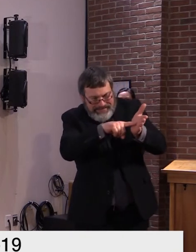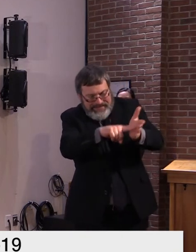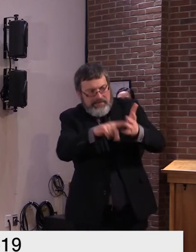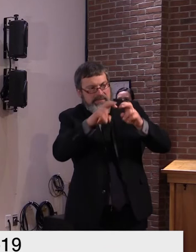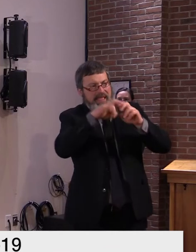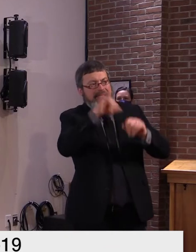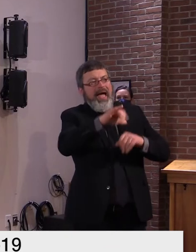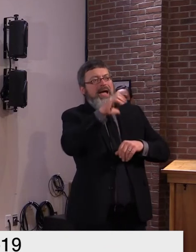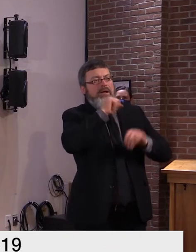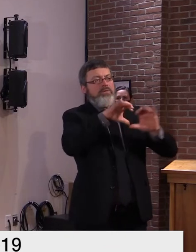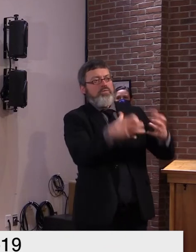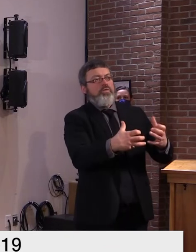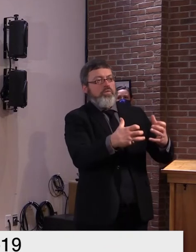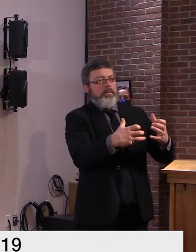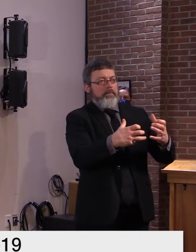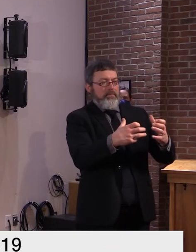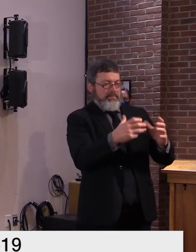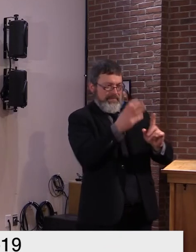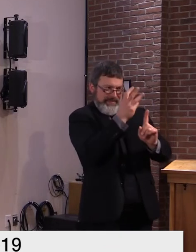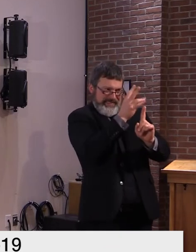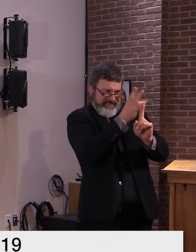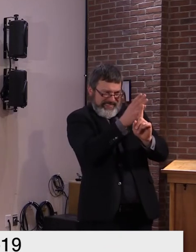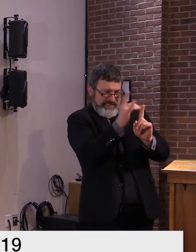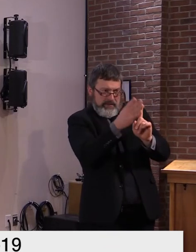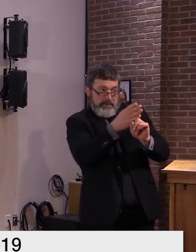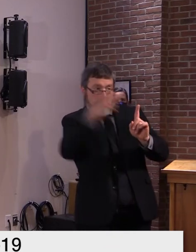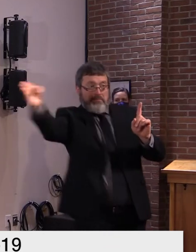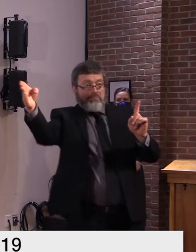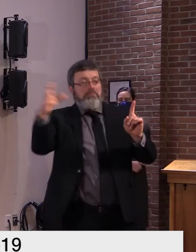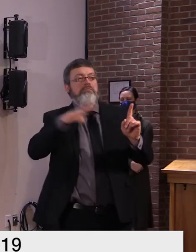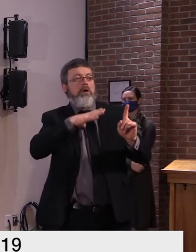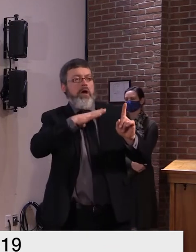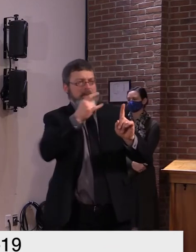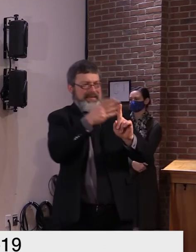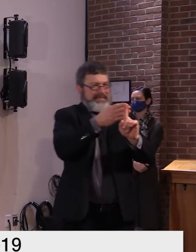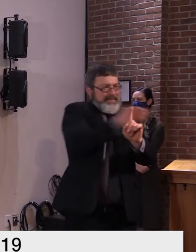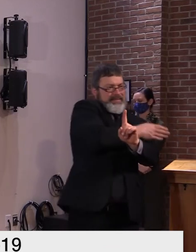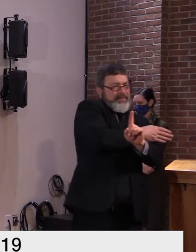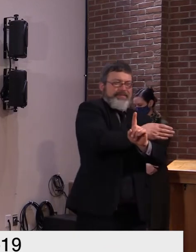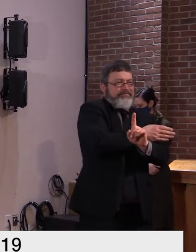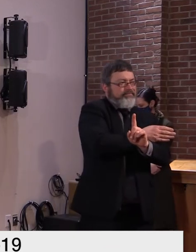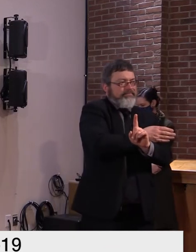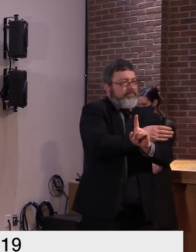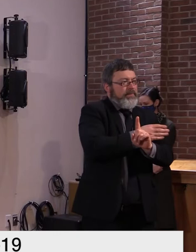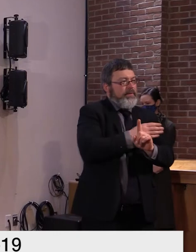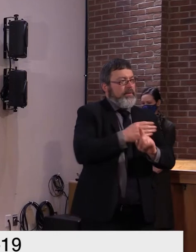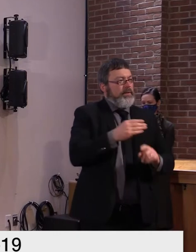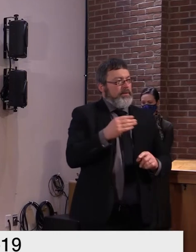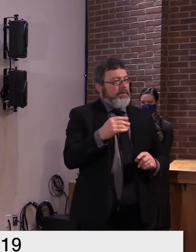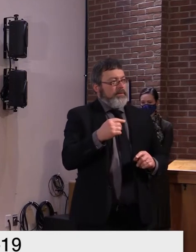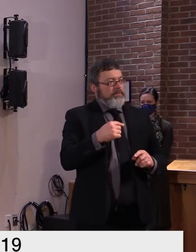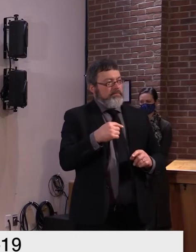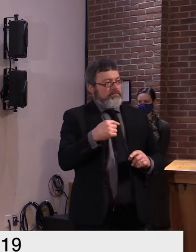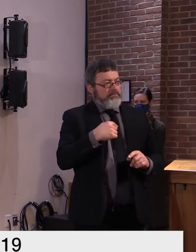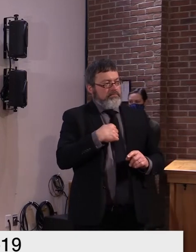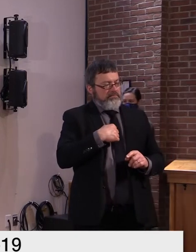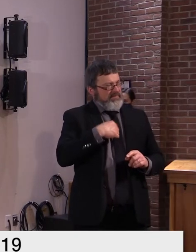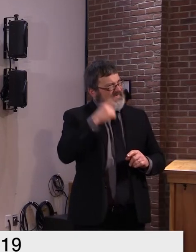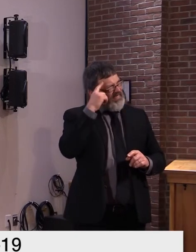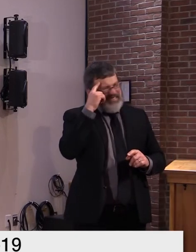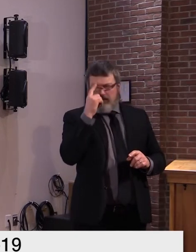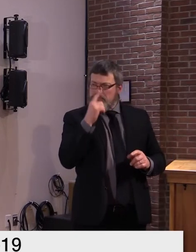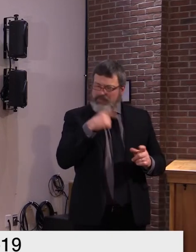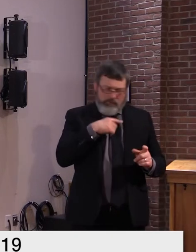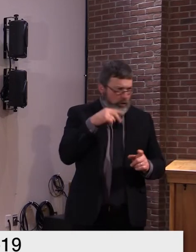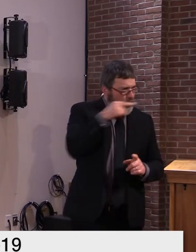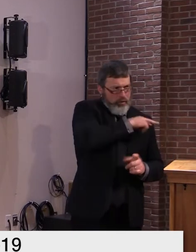but uh and i think the cutoff when it gets announced will be age 16 for getting that